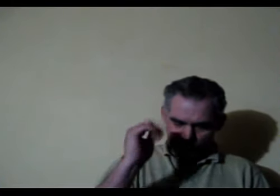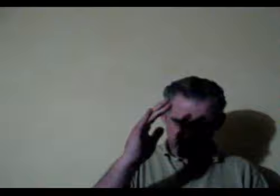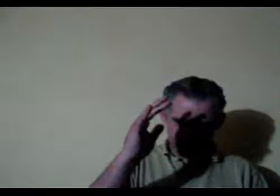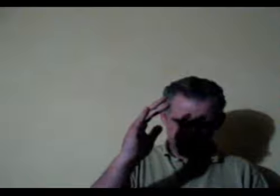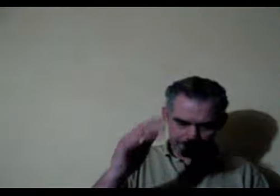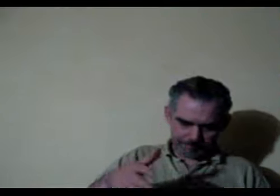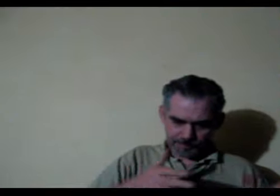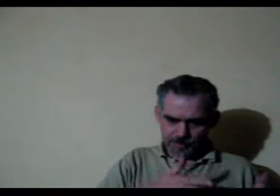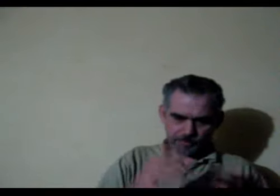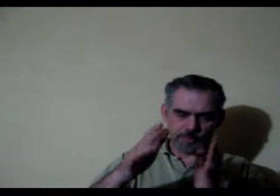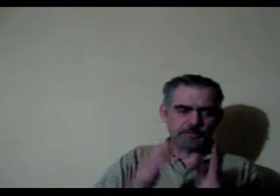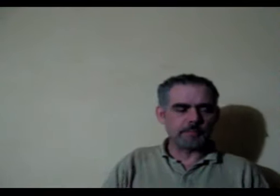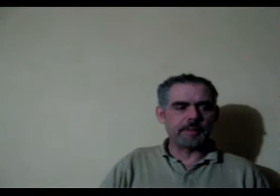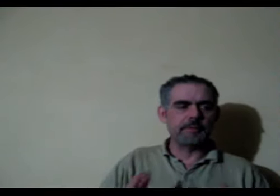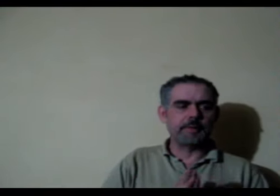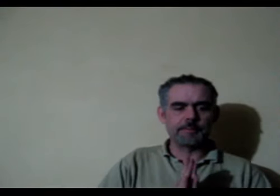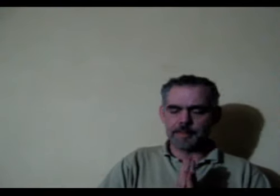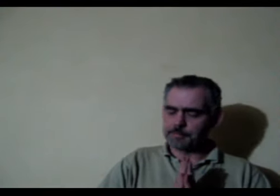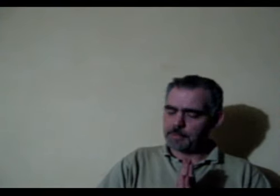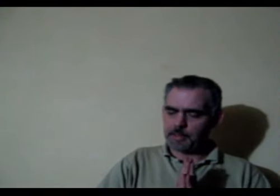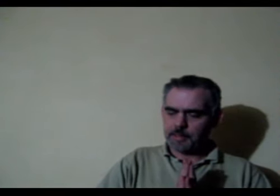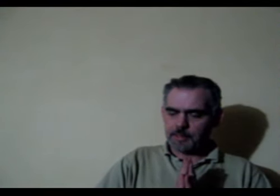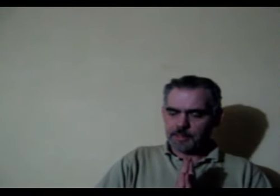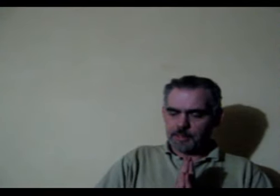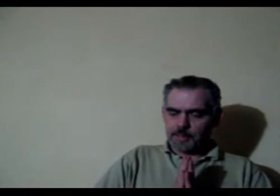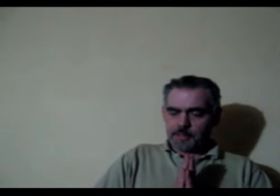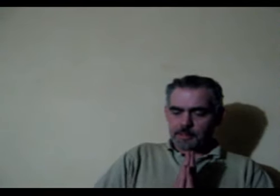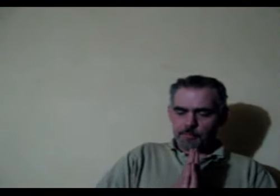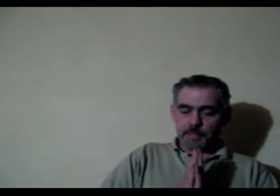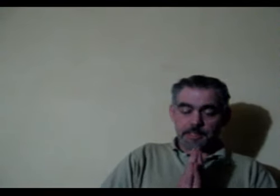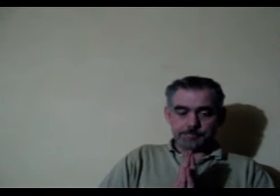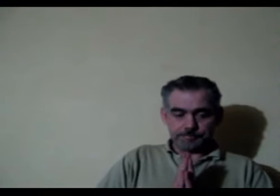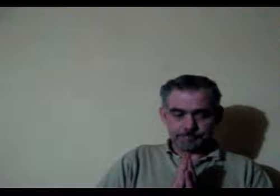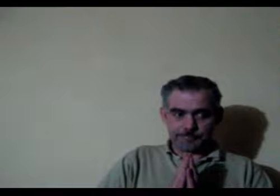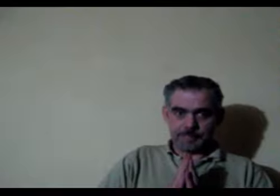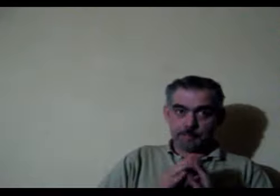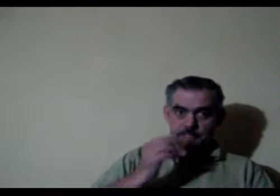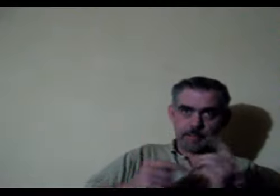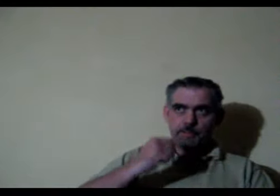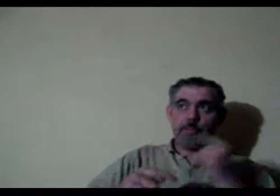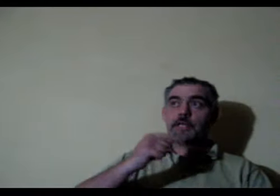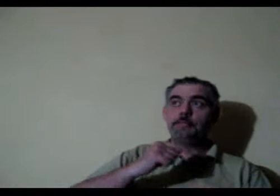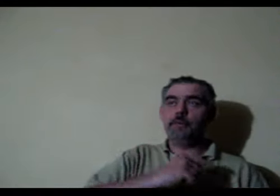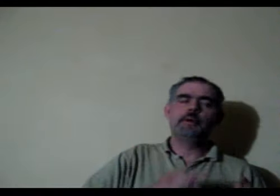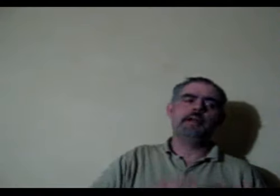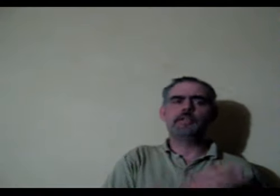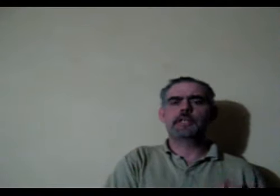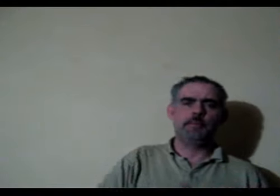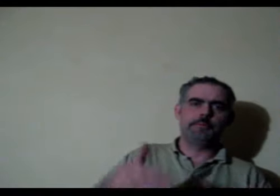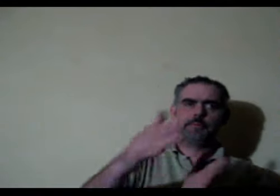ok going off course from the brain thing there maybe but get myself back where was i oh i have this habit